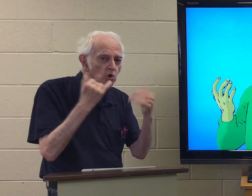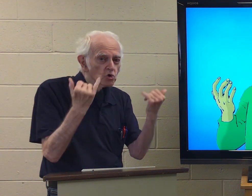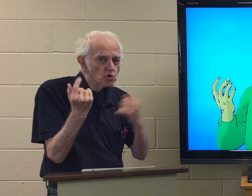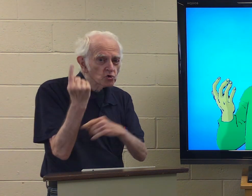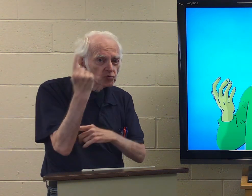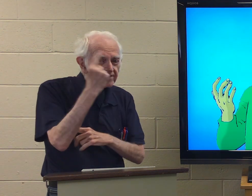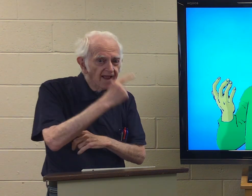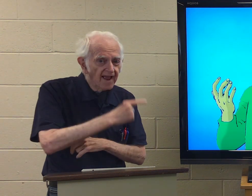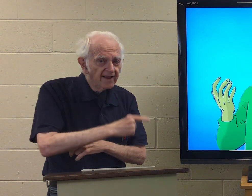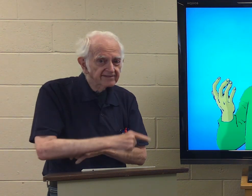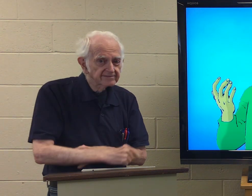today.